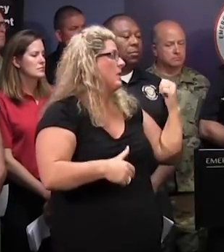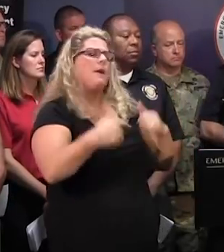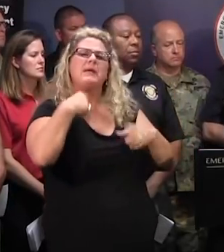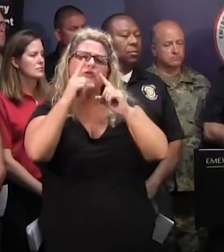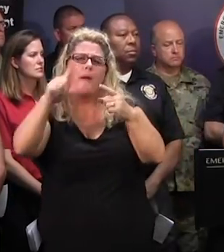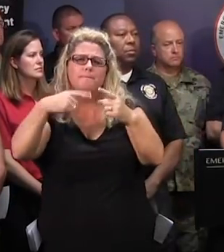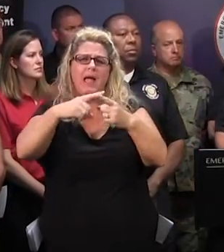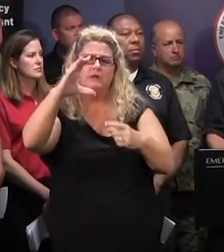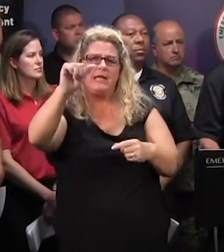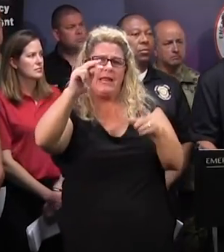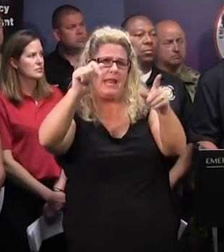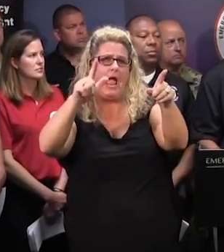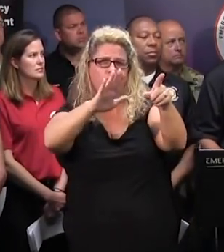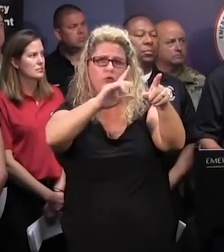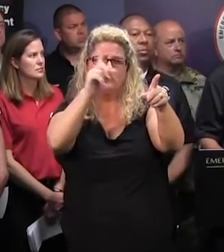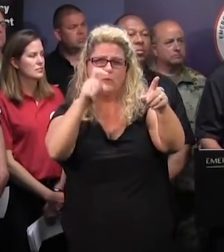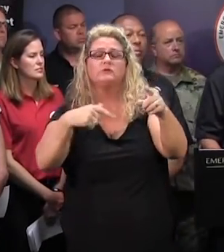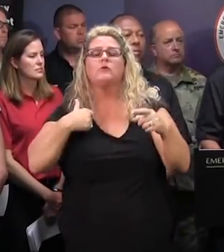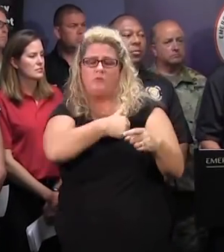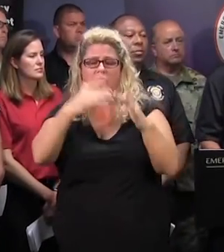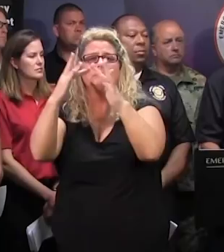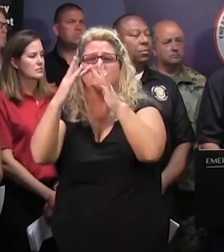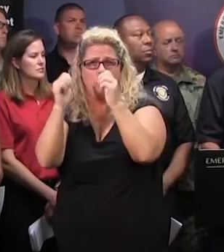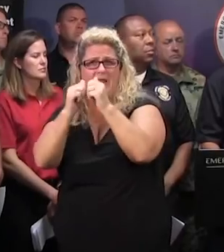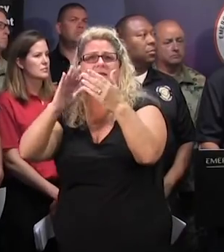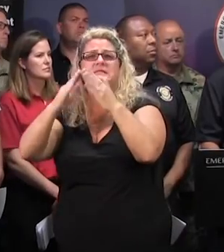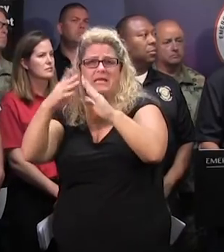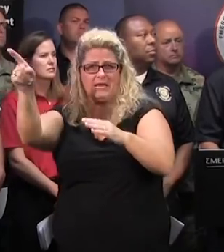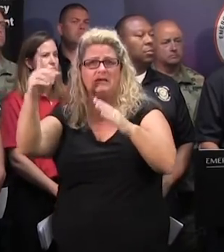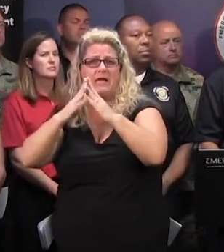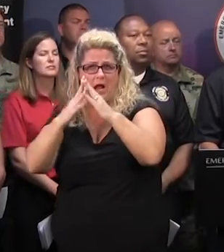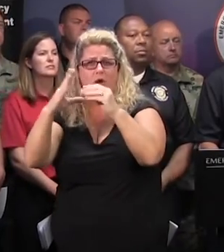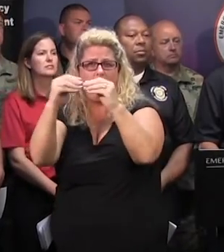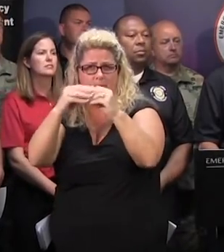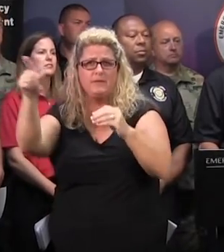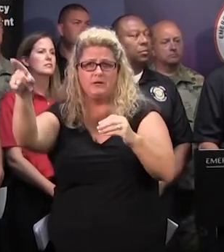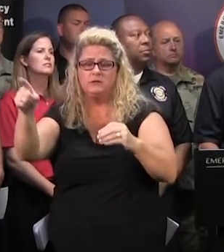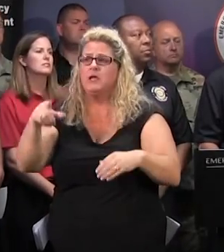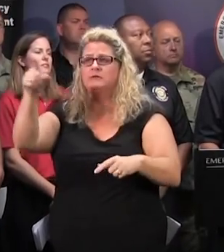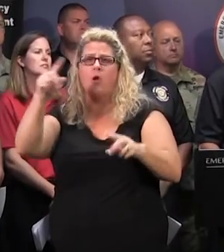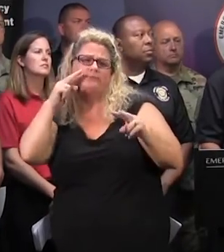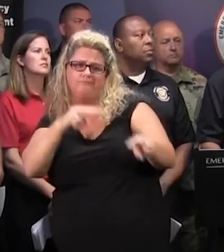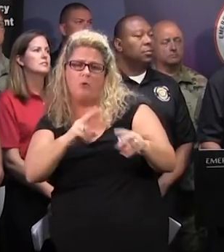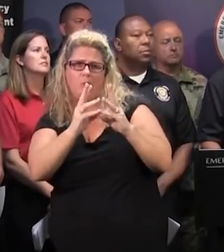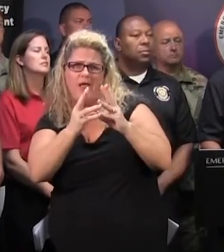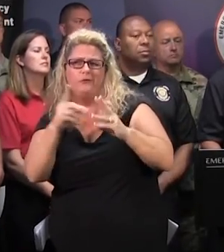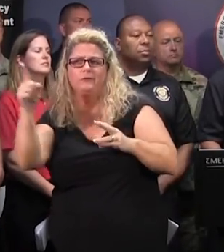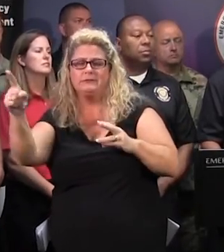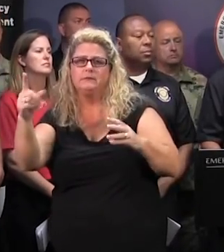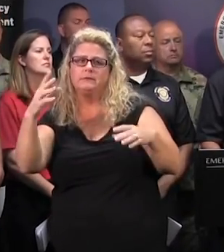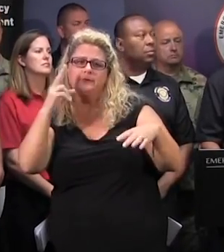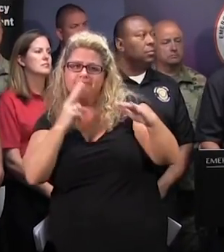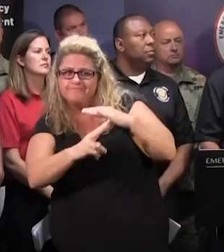Yes, we've been in contact with city officials, and they're taking a look at the weather predictions and the flooding predictions, and they've